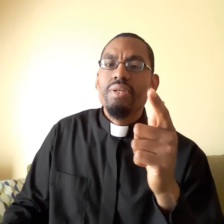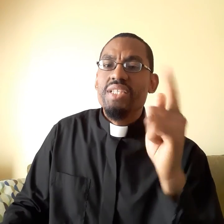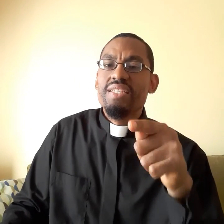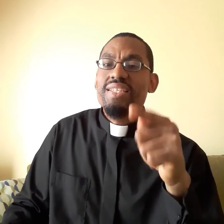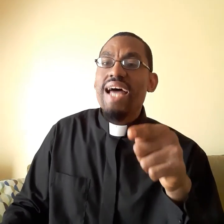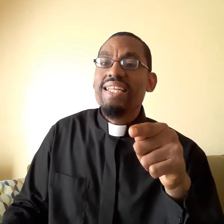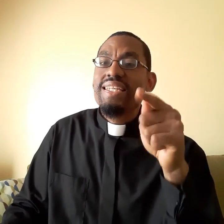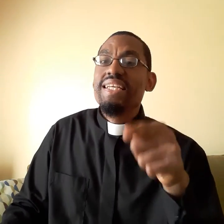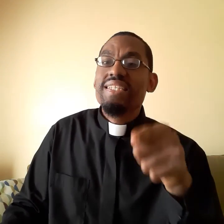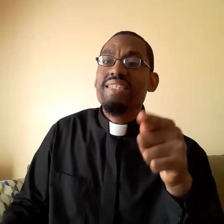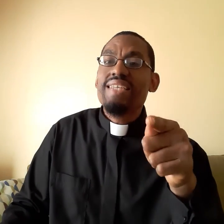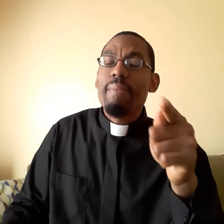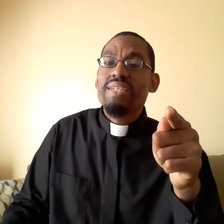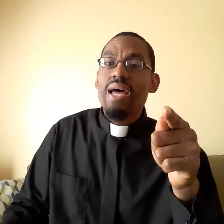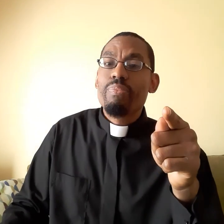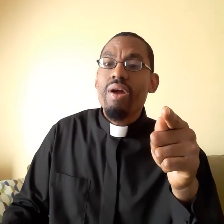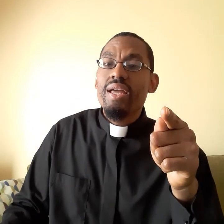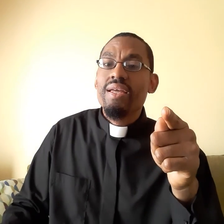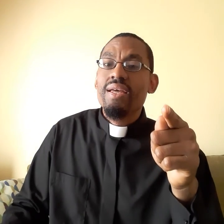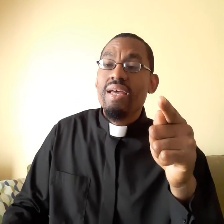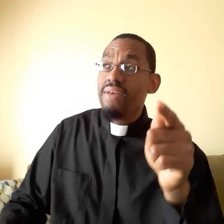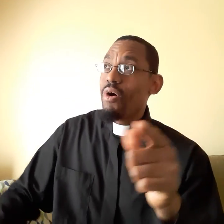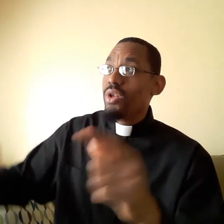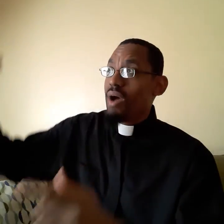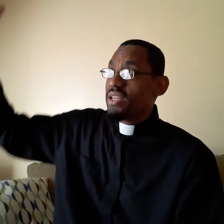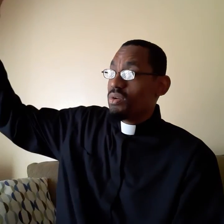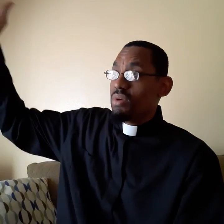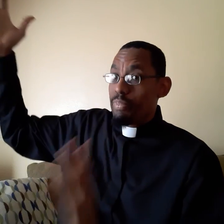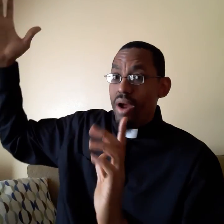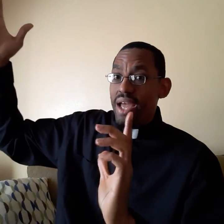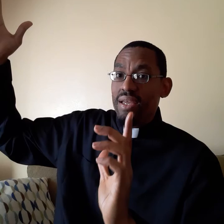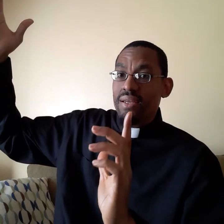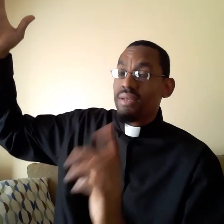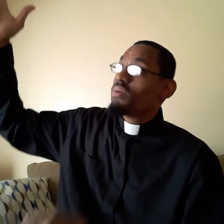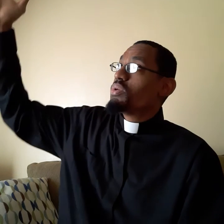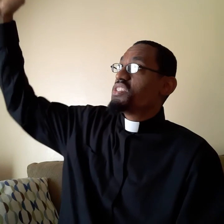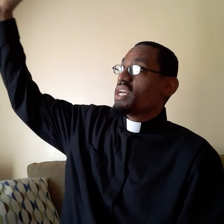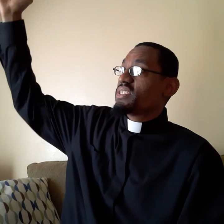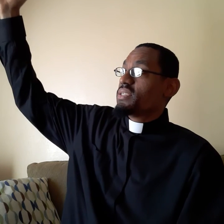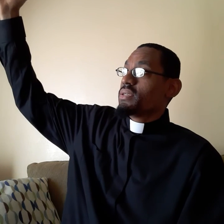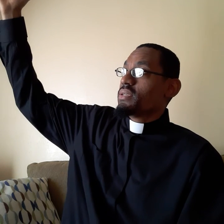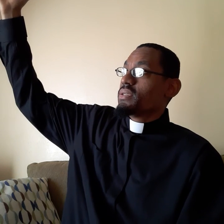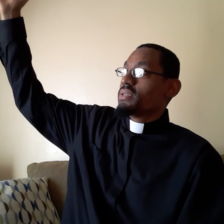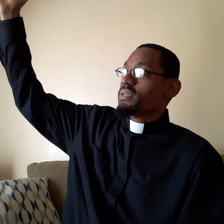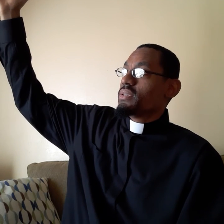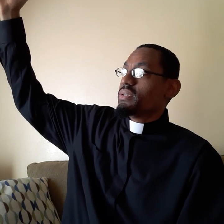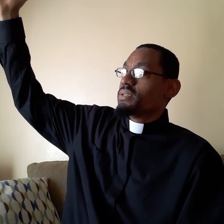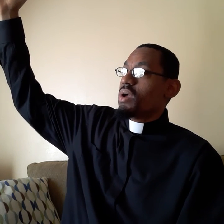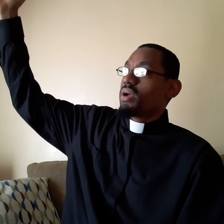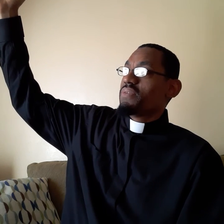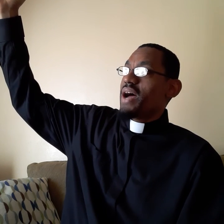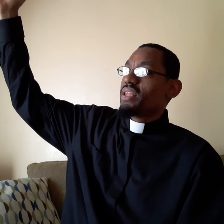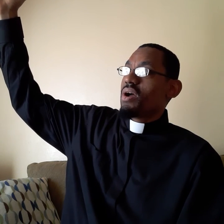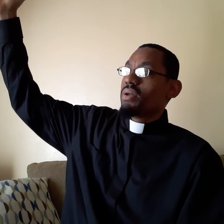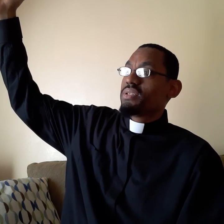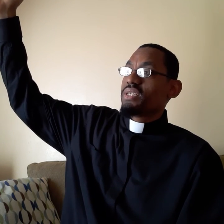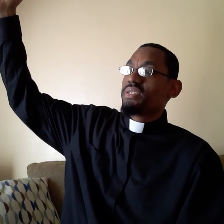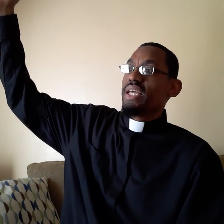Jesus have to teach his disciples how to pray if all you have to do to pray was just talk to Father God just say